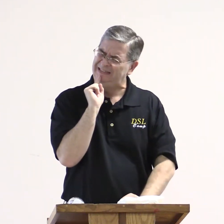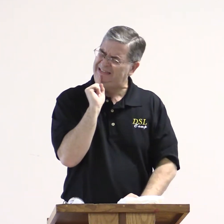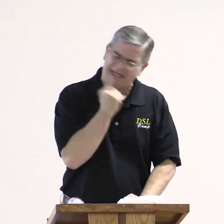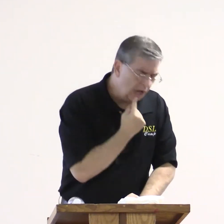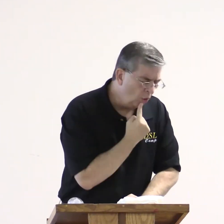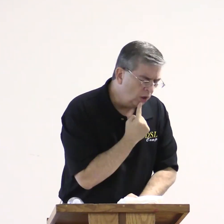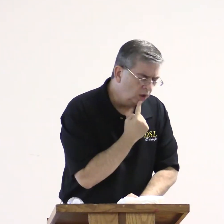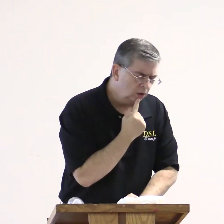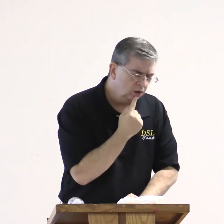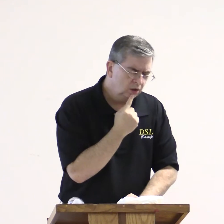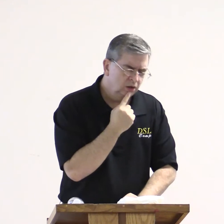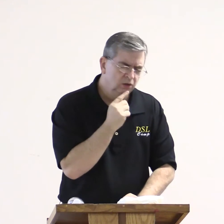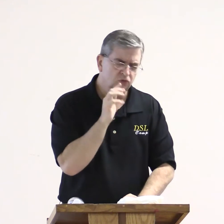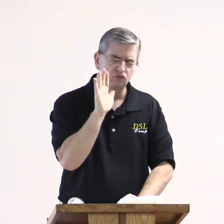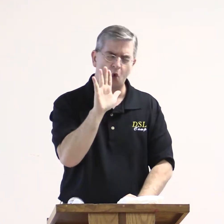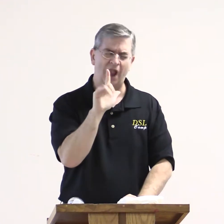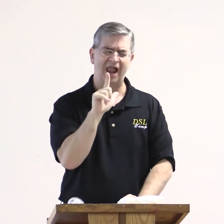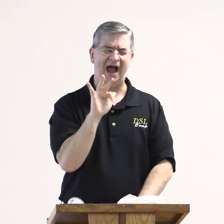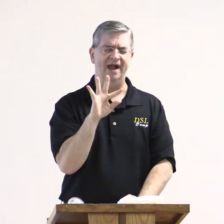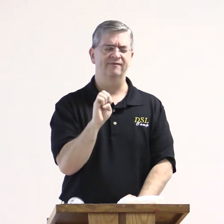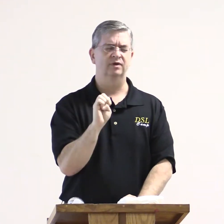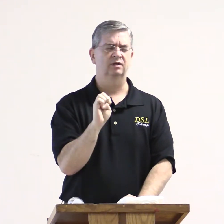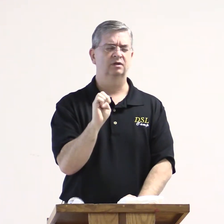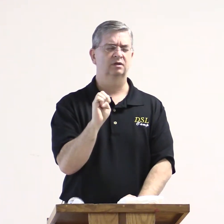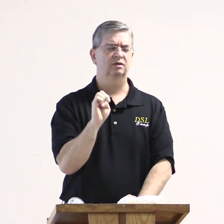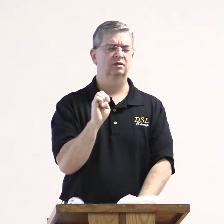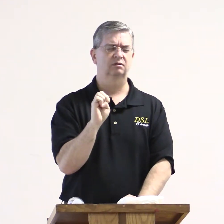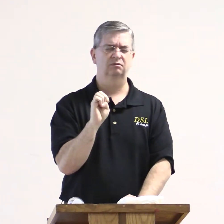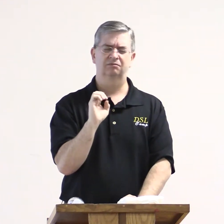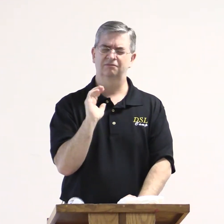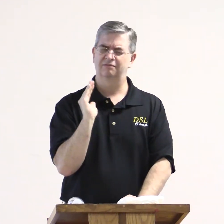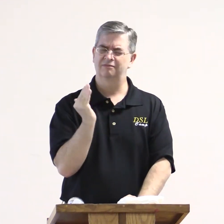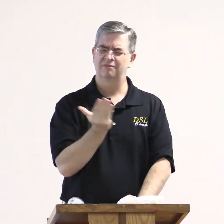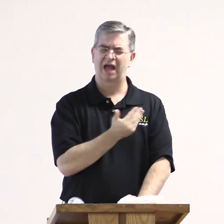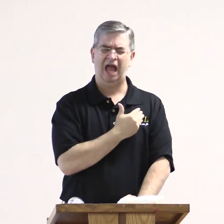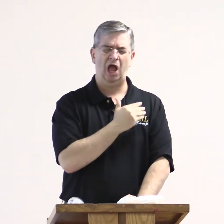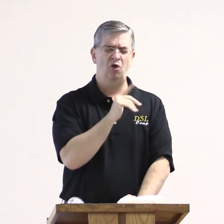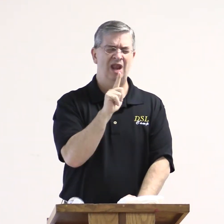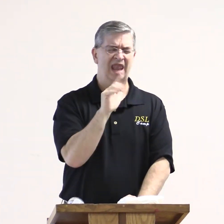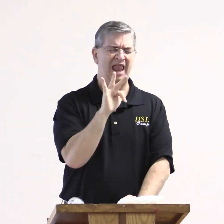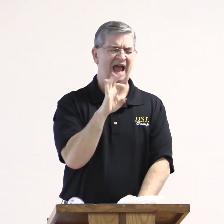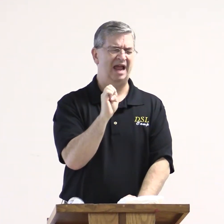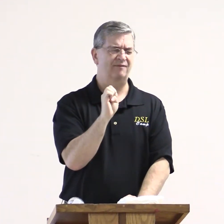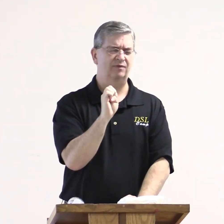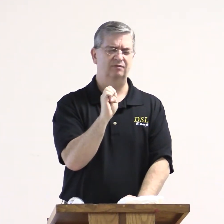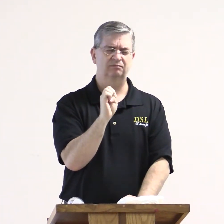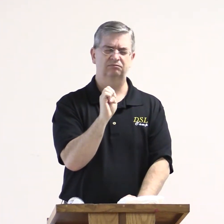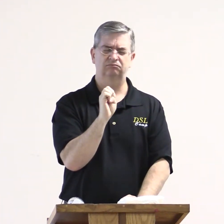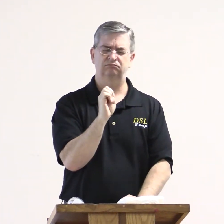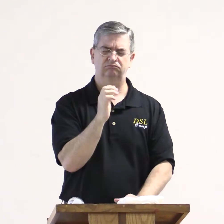And let them seriously consider their life and our life.